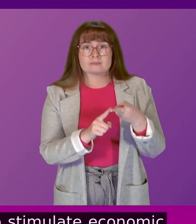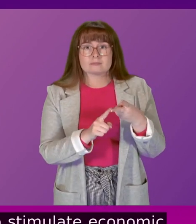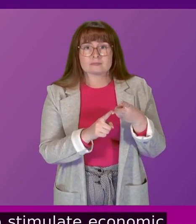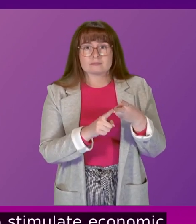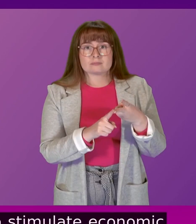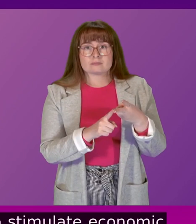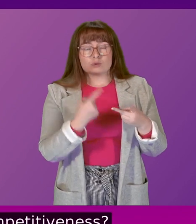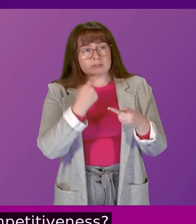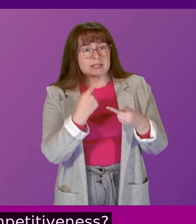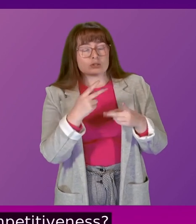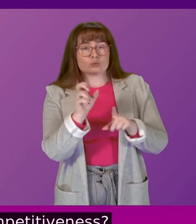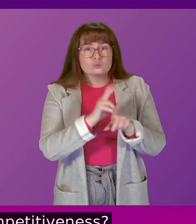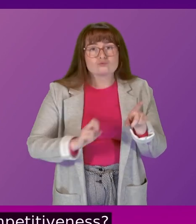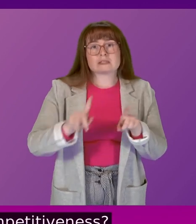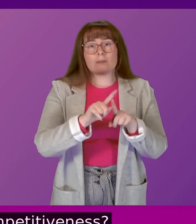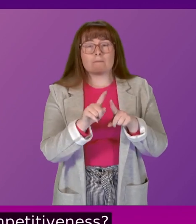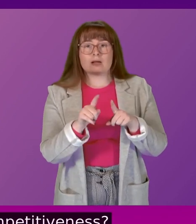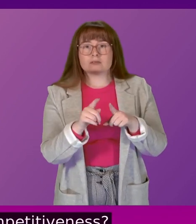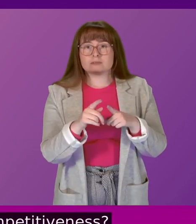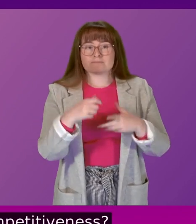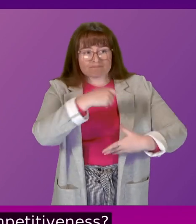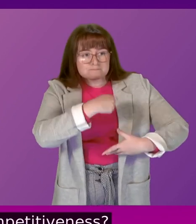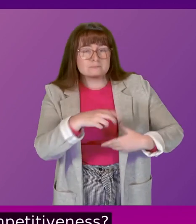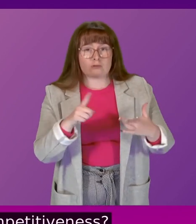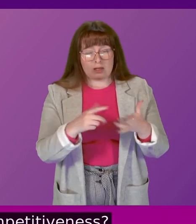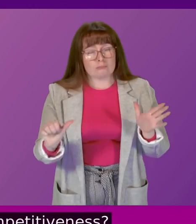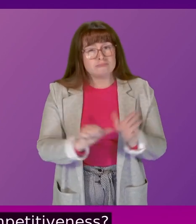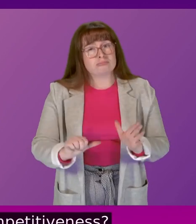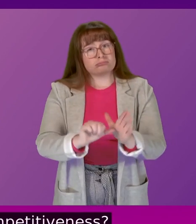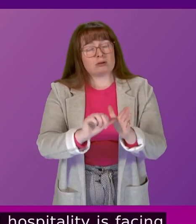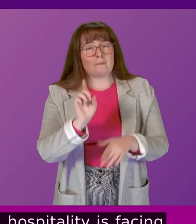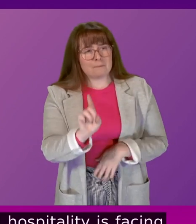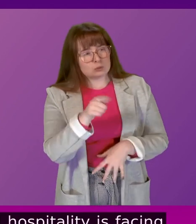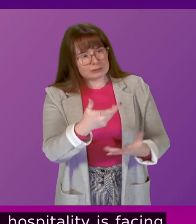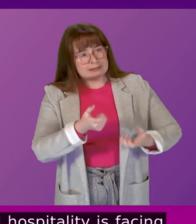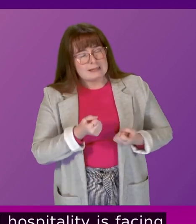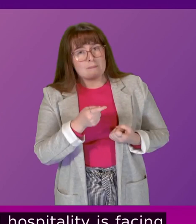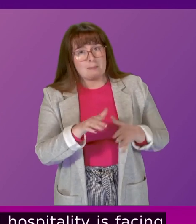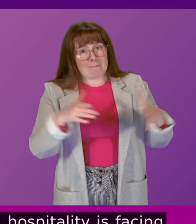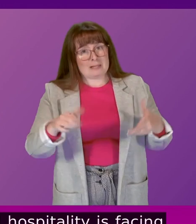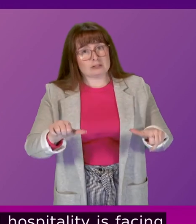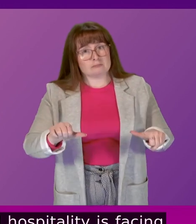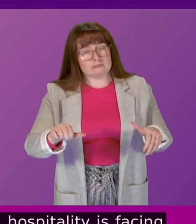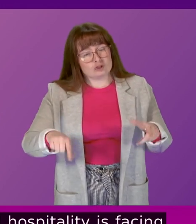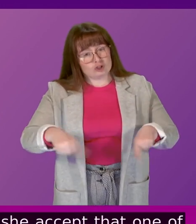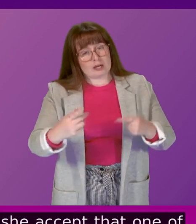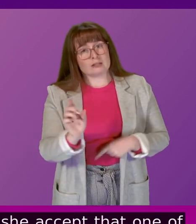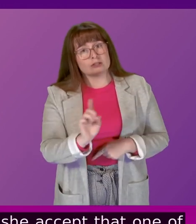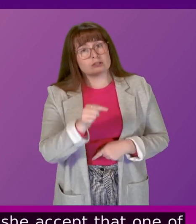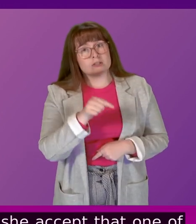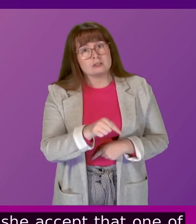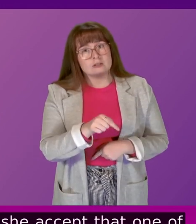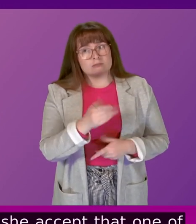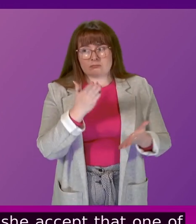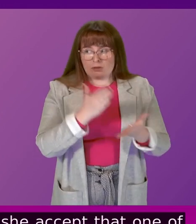she cites tourism and hospitality as facing particular challenges but does she accept that one of the biggest challenges that they are facing is